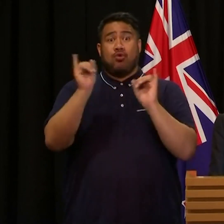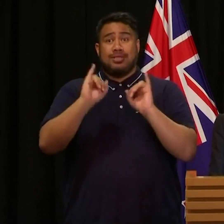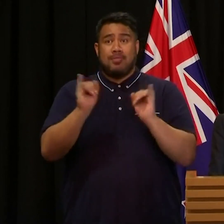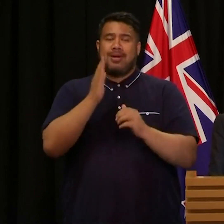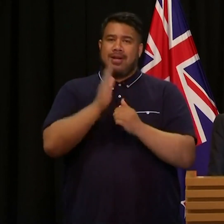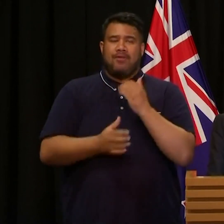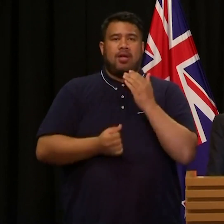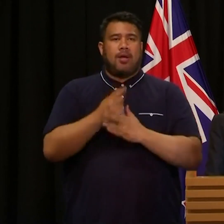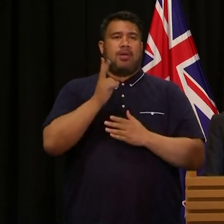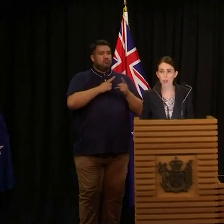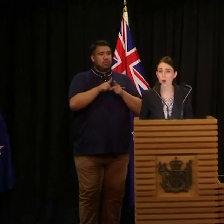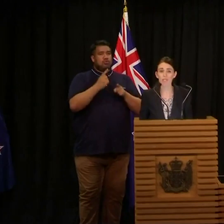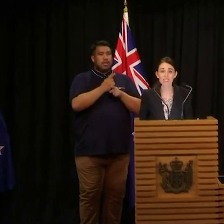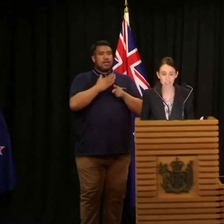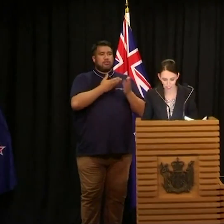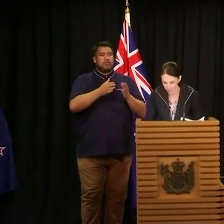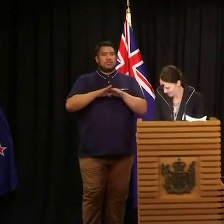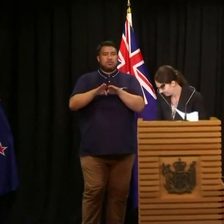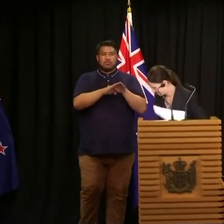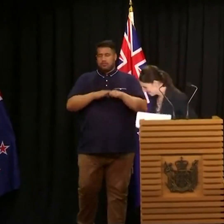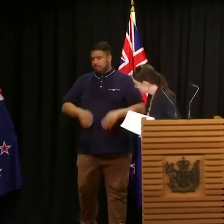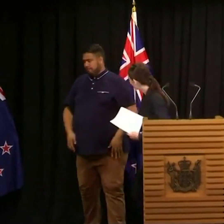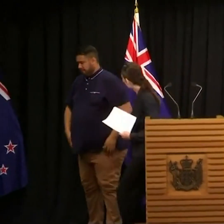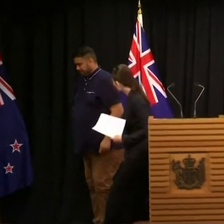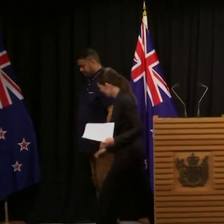country ever again. Thank you, everyone.